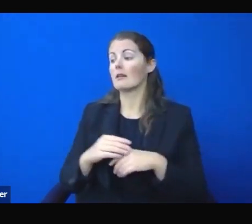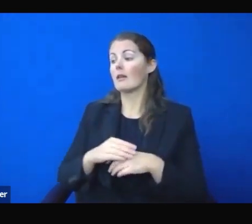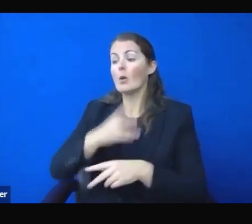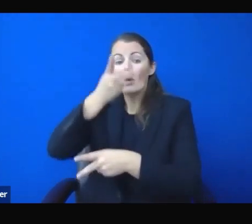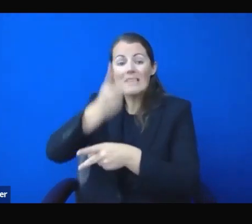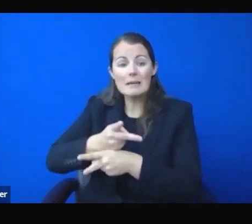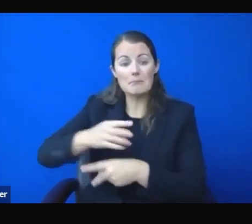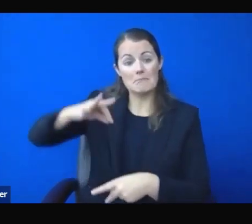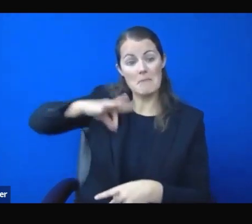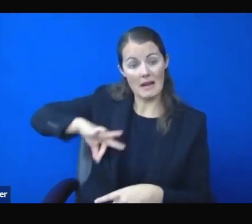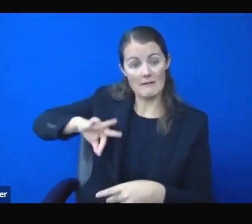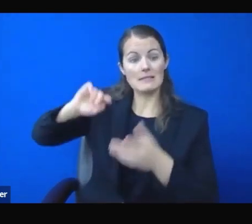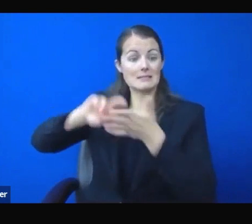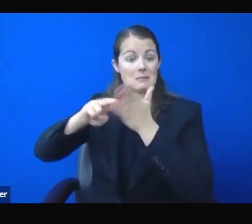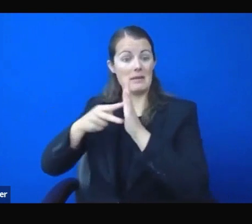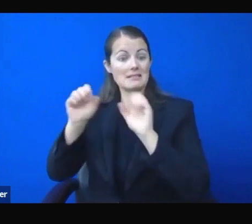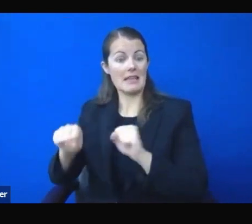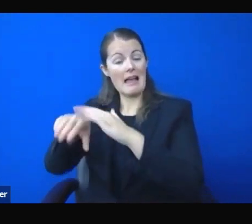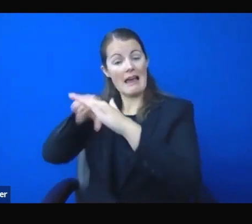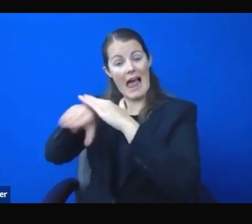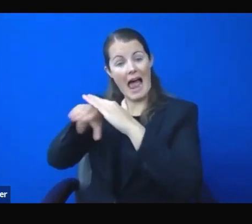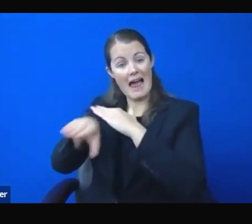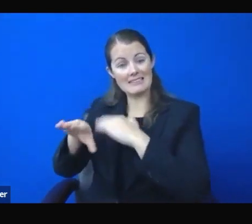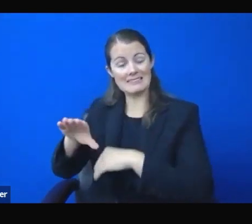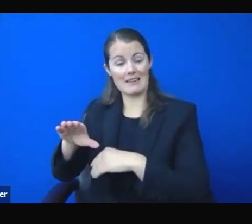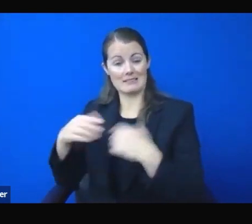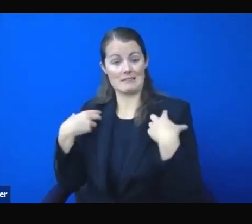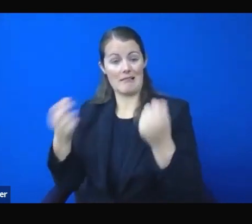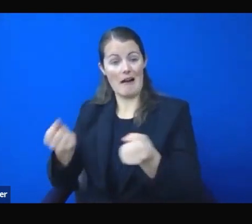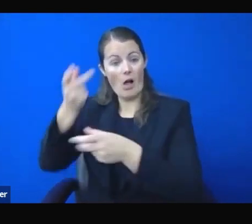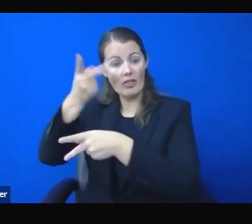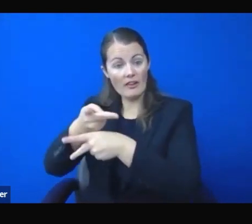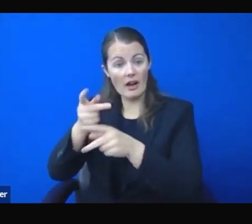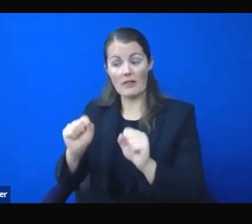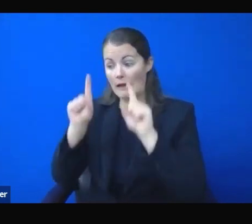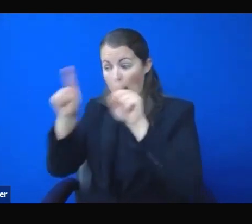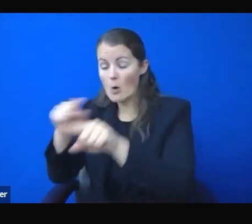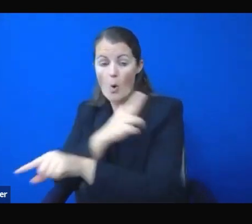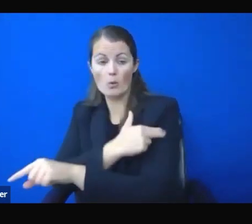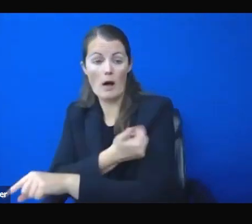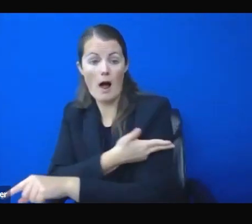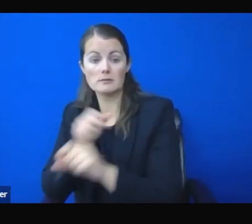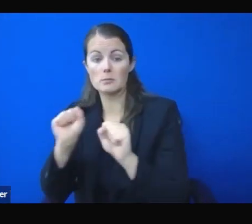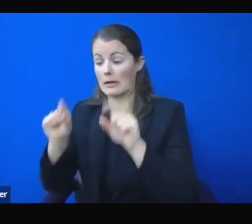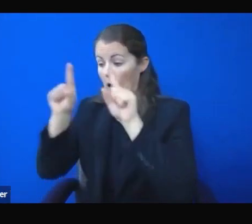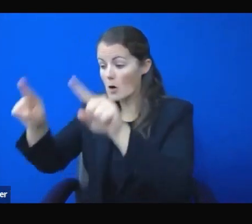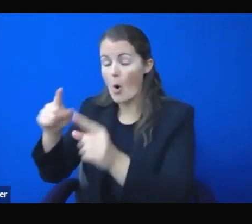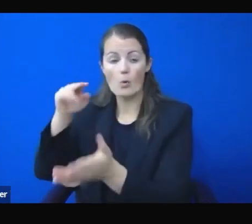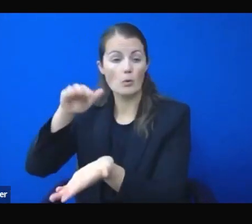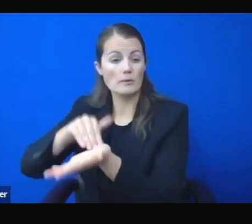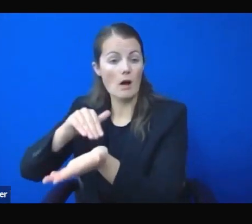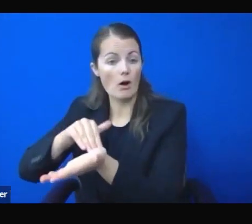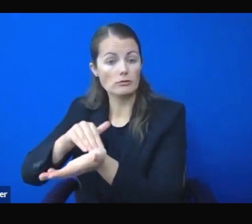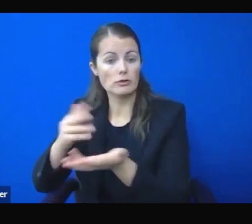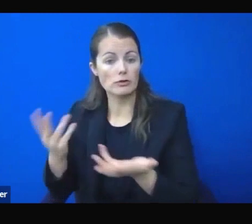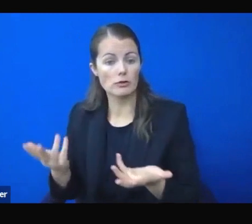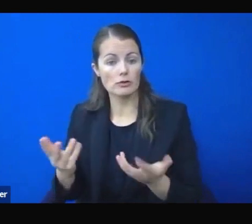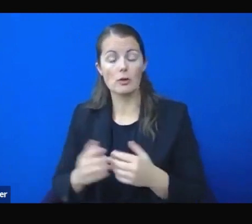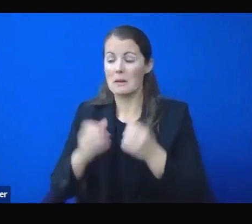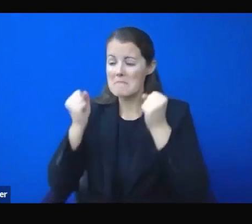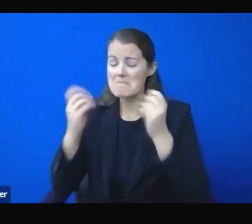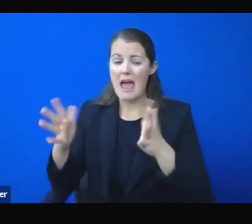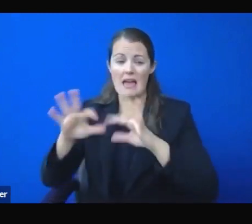And right now, our families and countless Nevadans are teetering on the brink. In our first months of the pandemic,